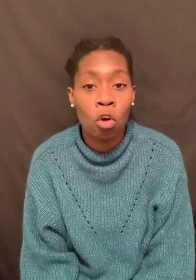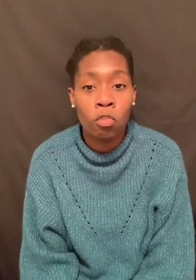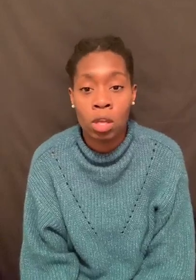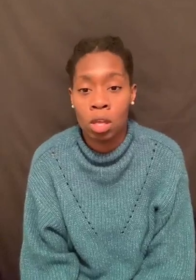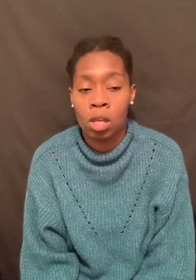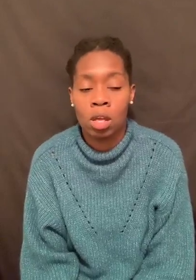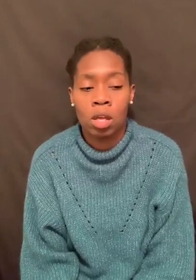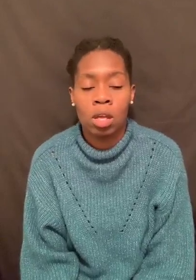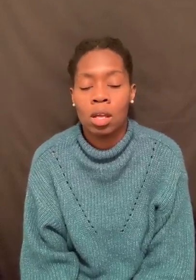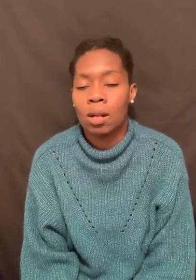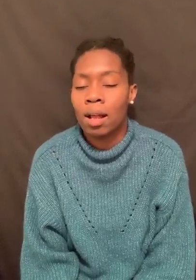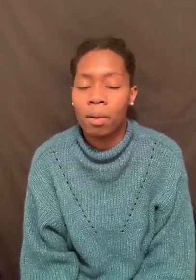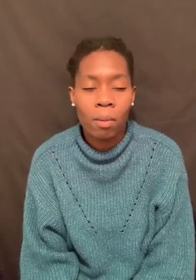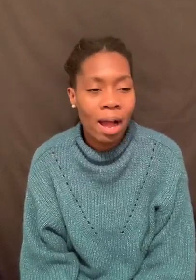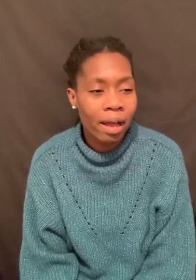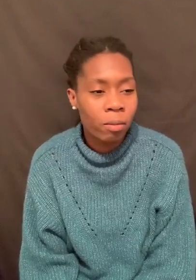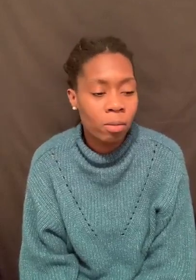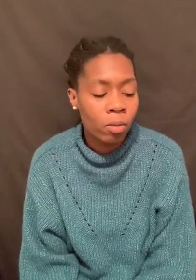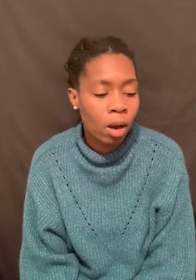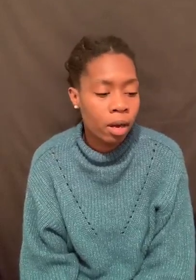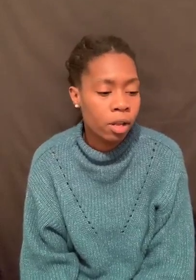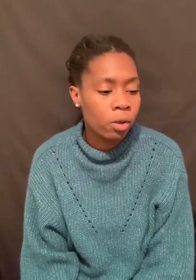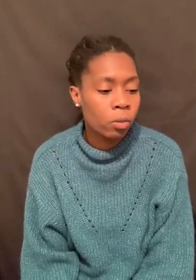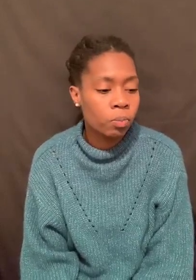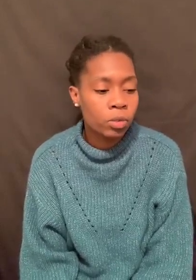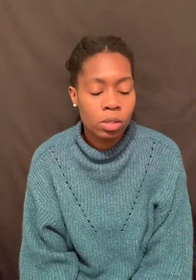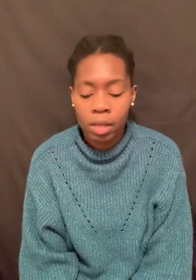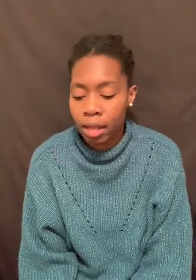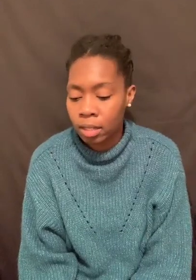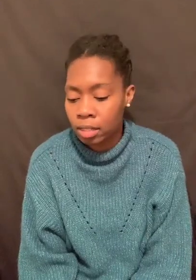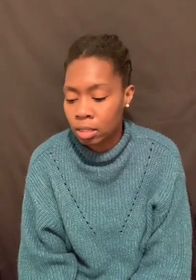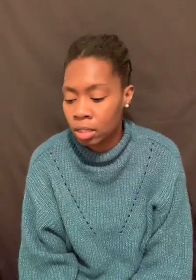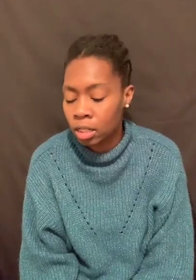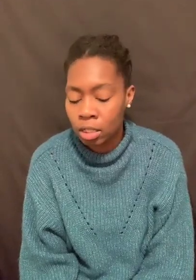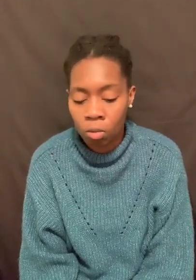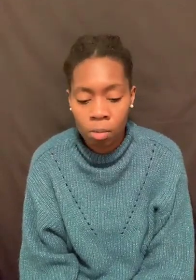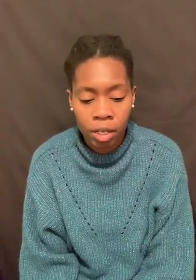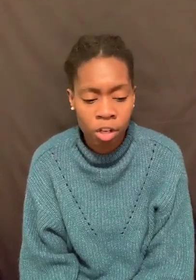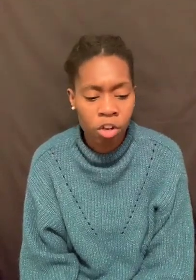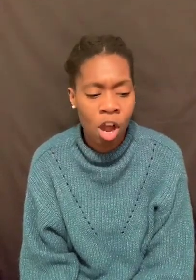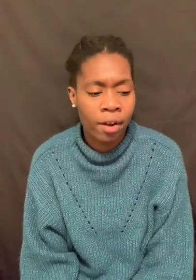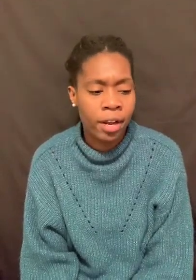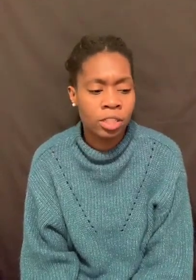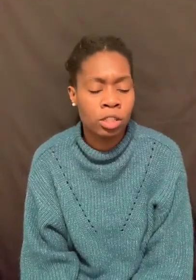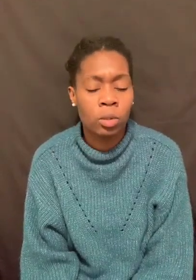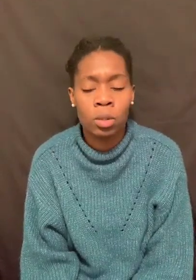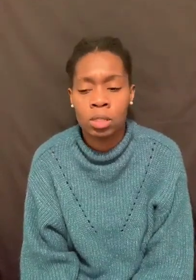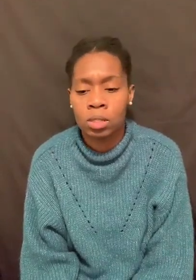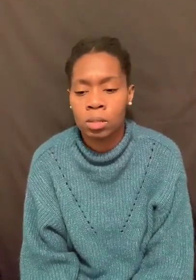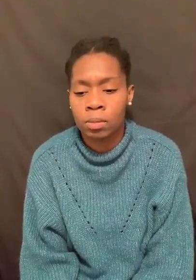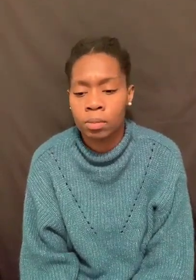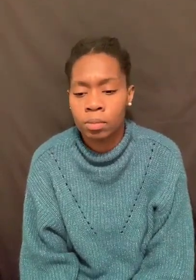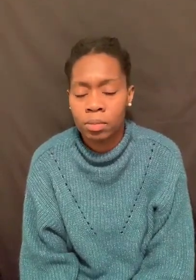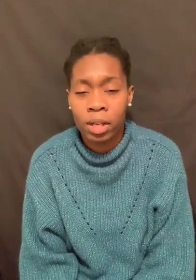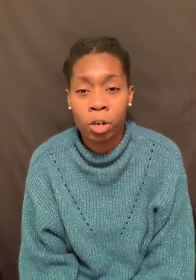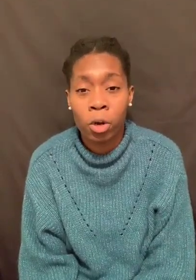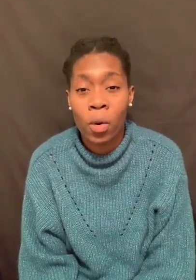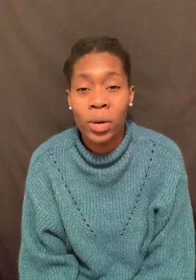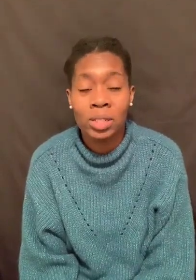trophy. Why, woman? Why are you saying this, teaching the woman in congregation to do this? And encourage